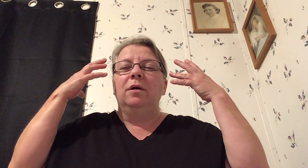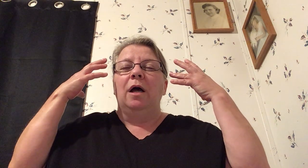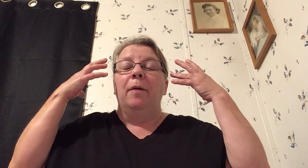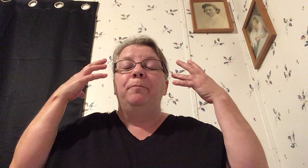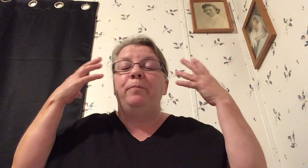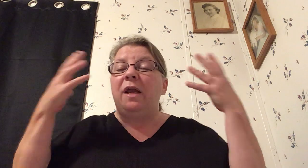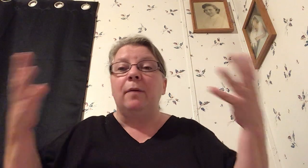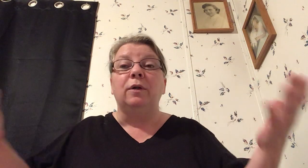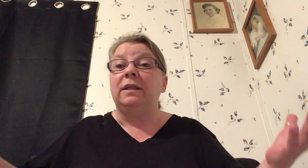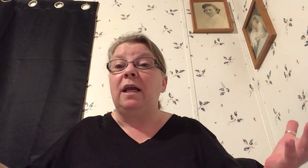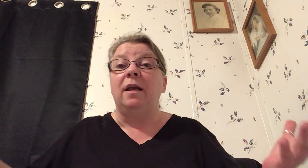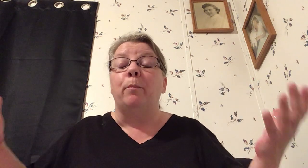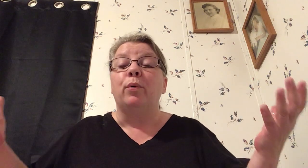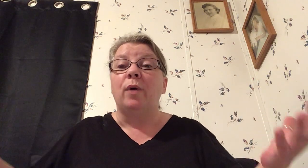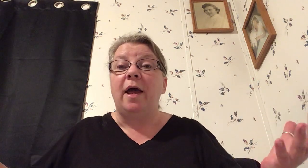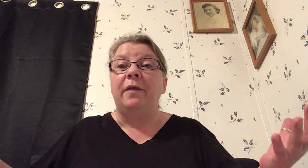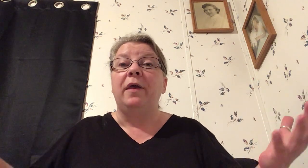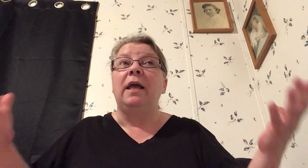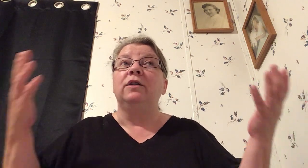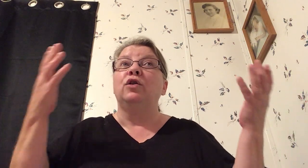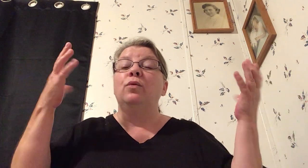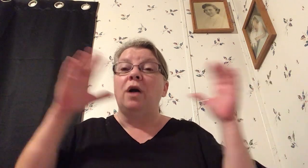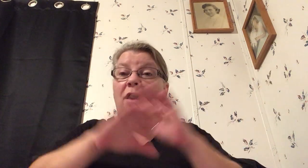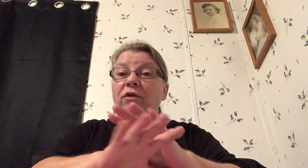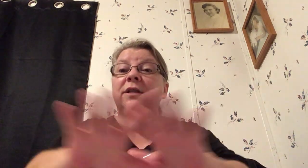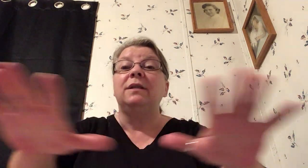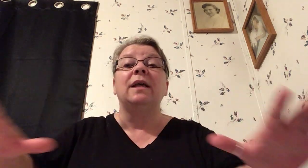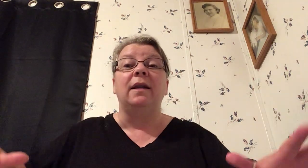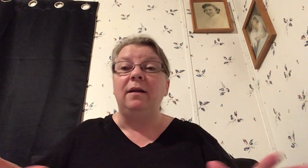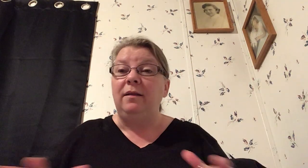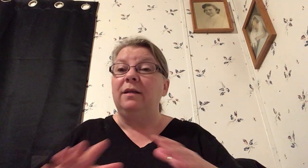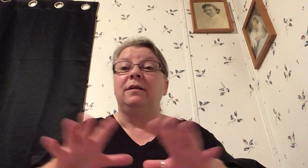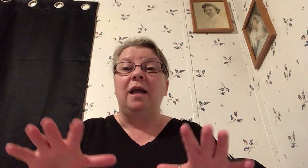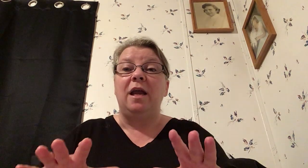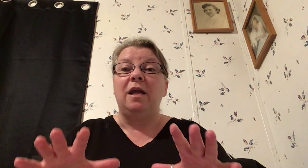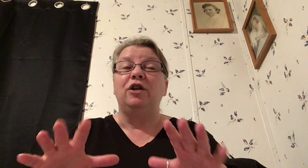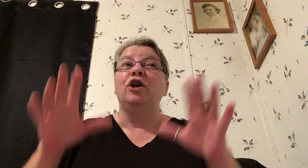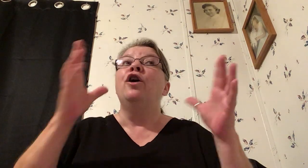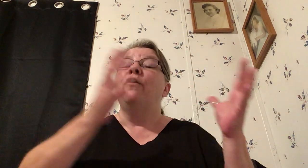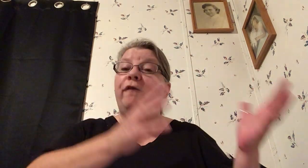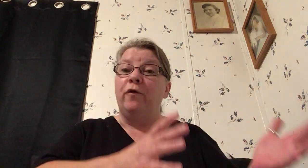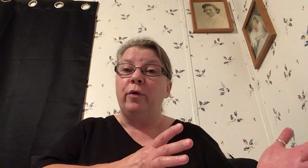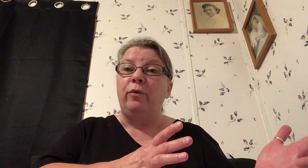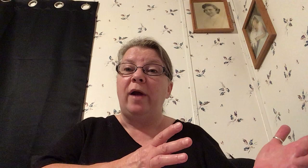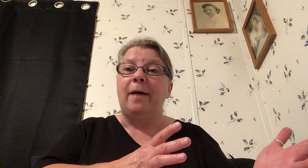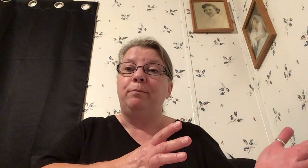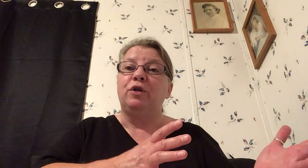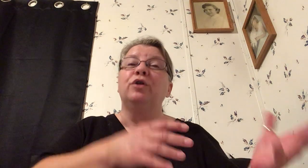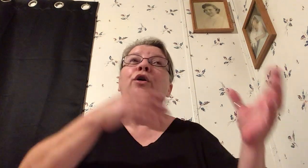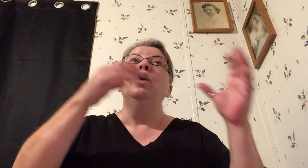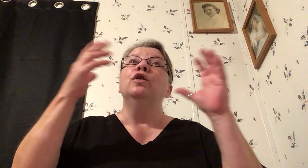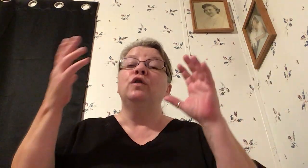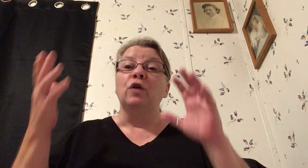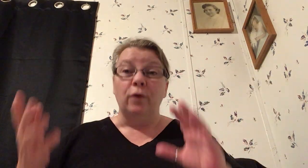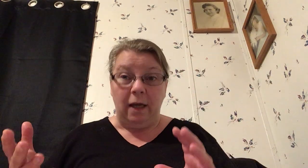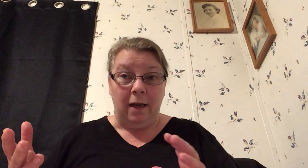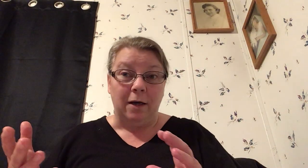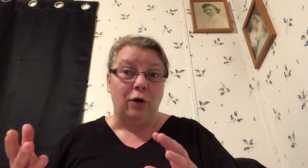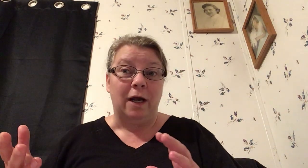be able to take a breath and so God is setting the stage for the rapture so the antichrist